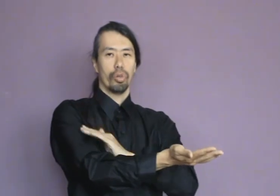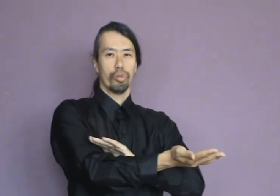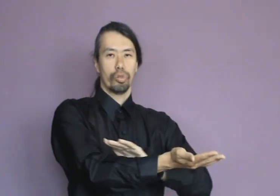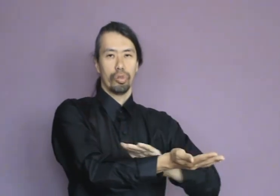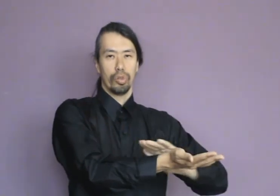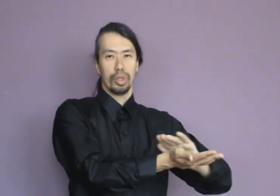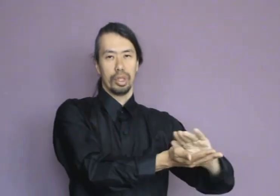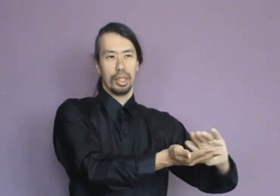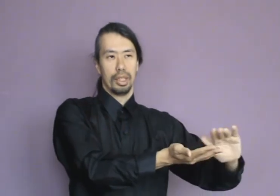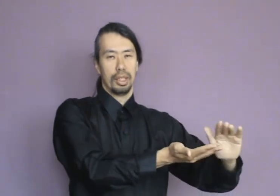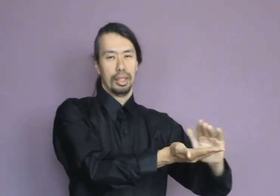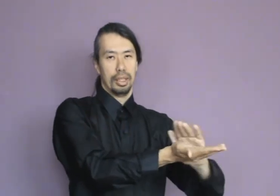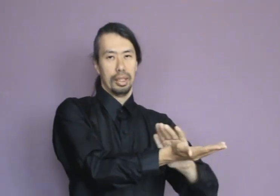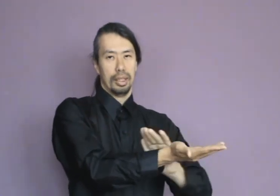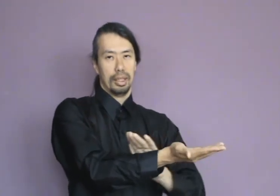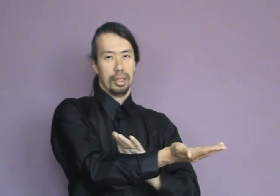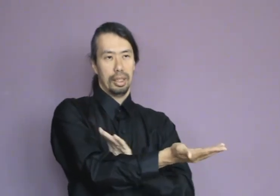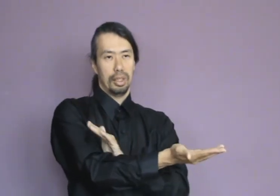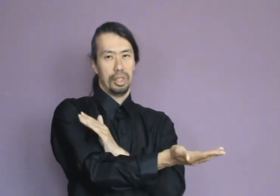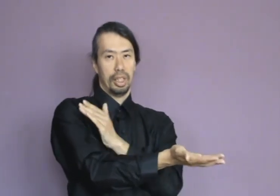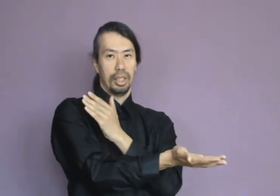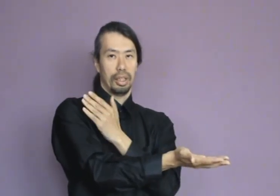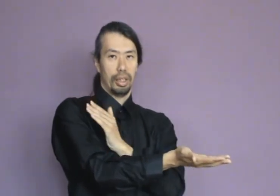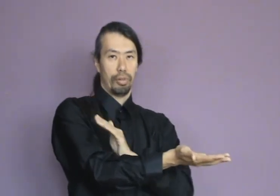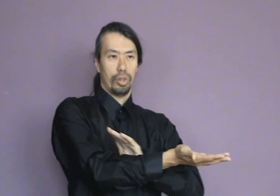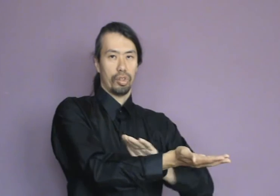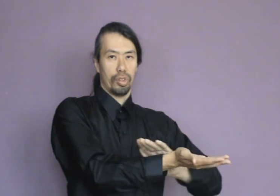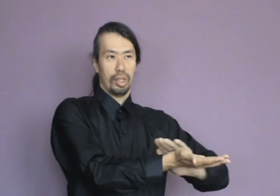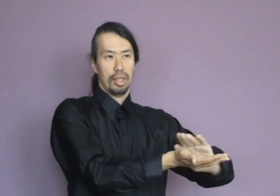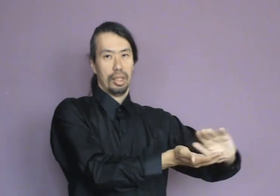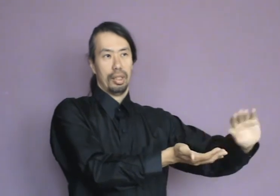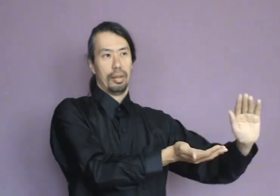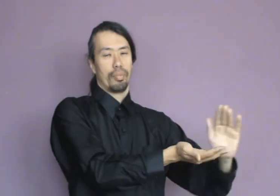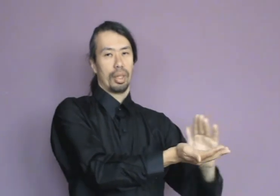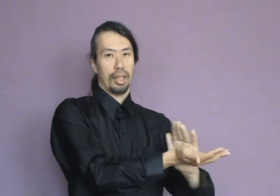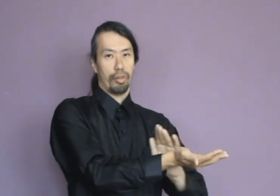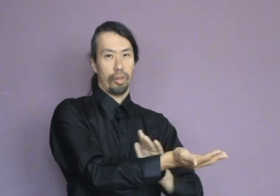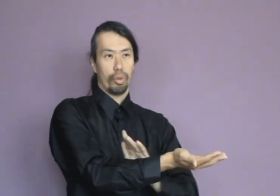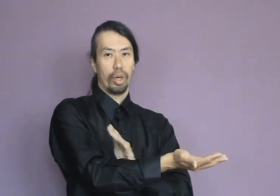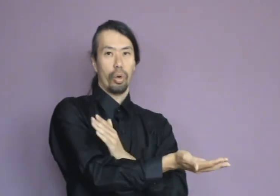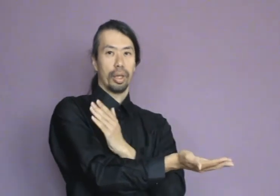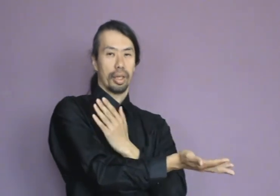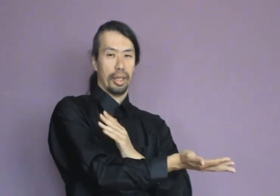in the Qi. easy if you just get the flow going again